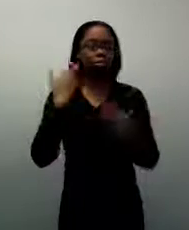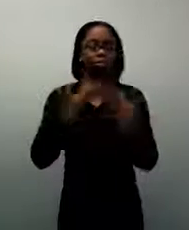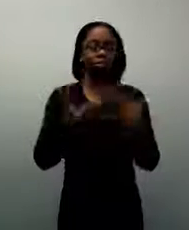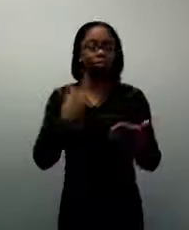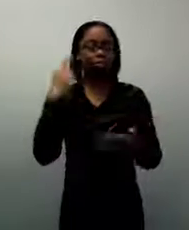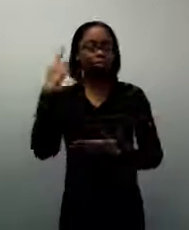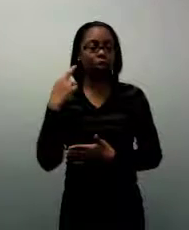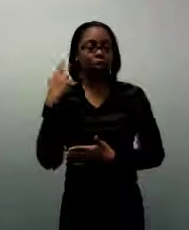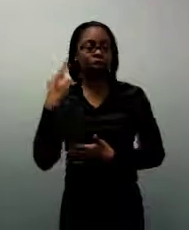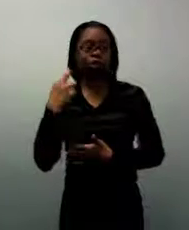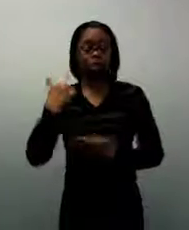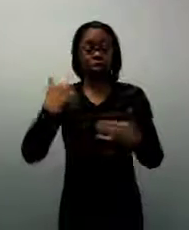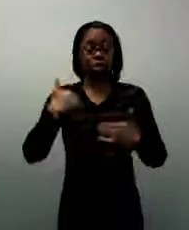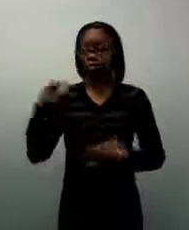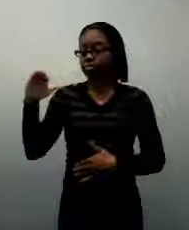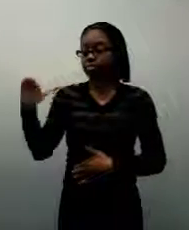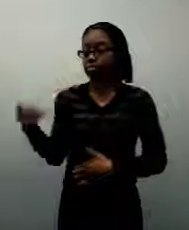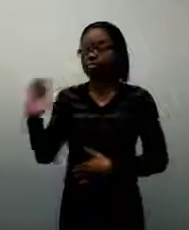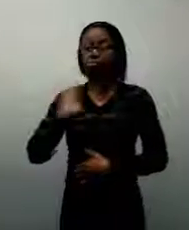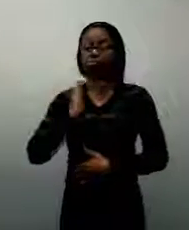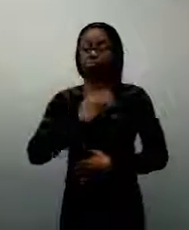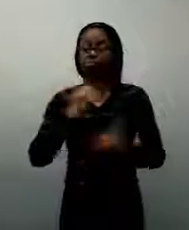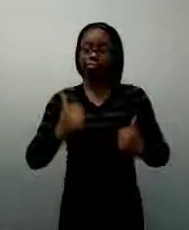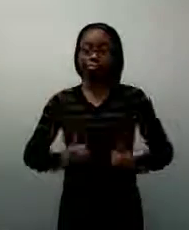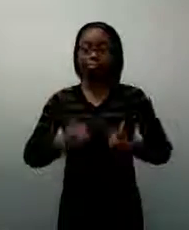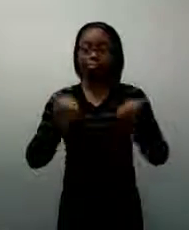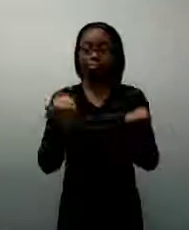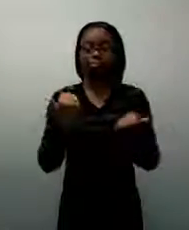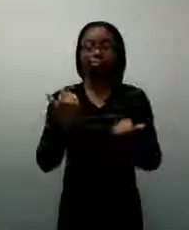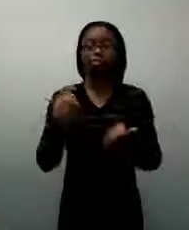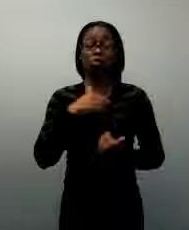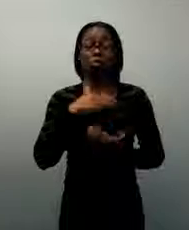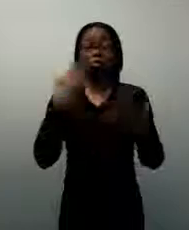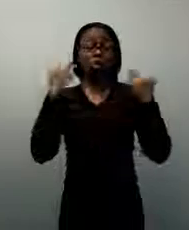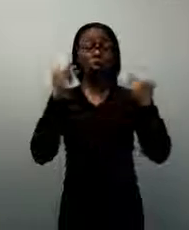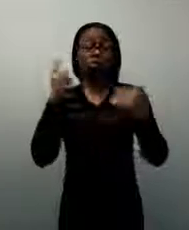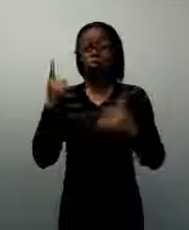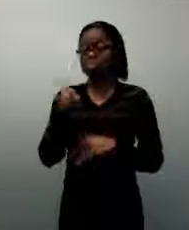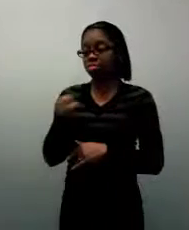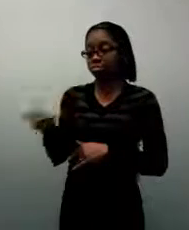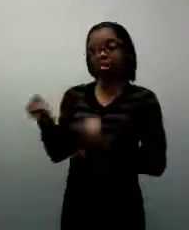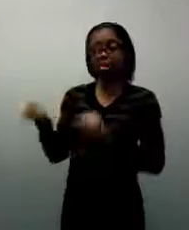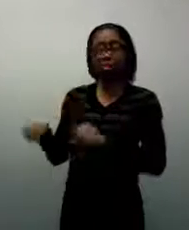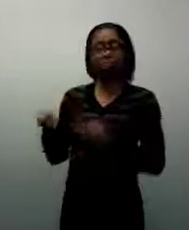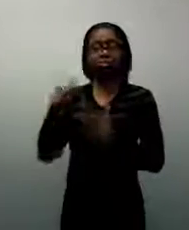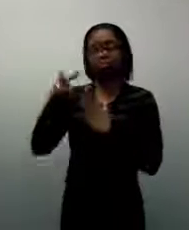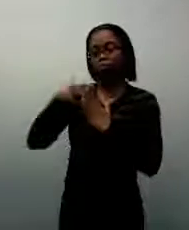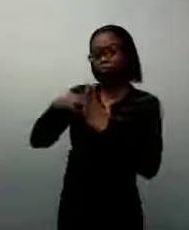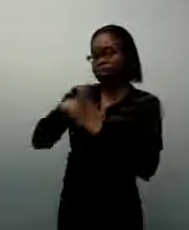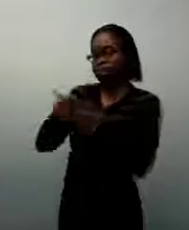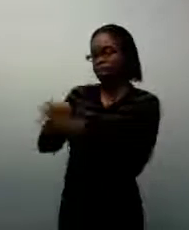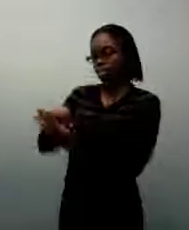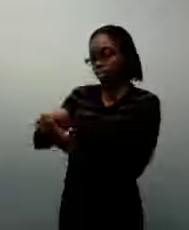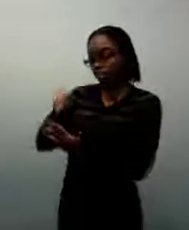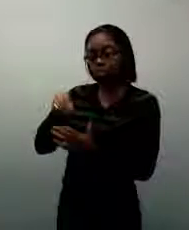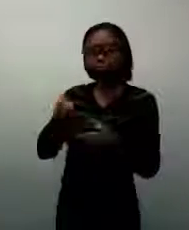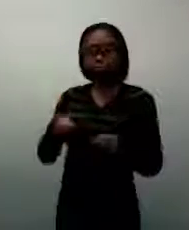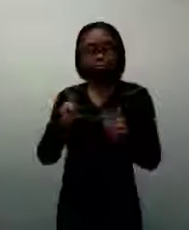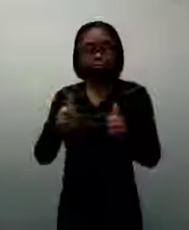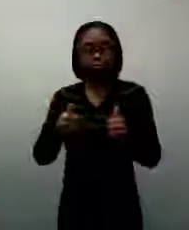ones in our life, we all hope that they will be able to learn to read quickly and be able to broaden their